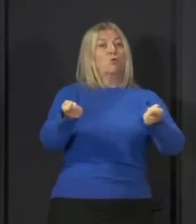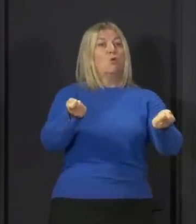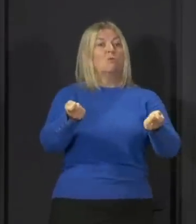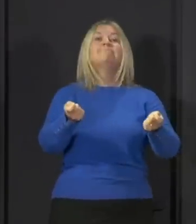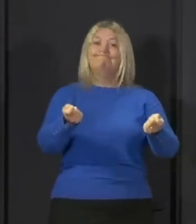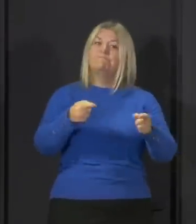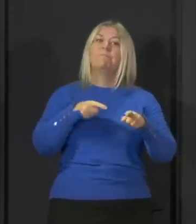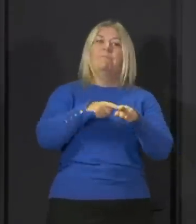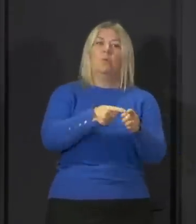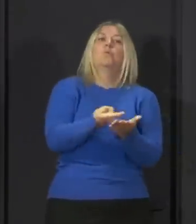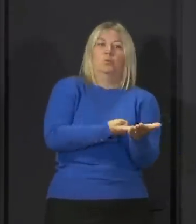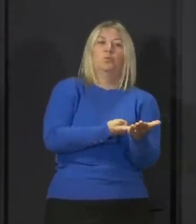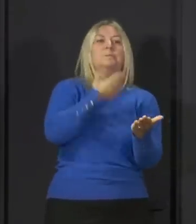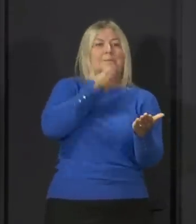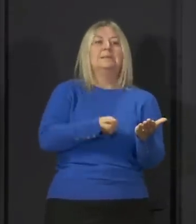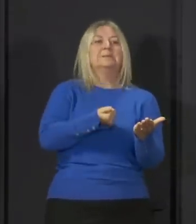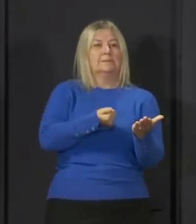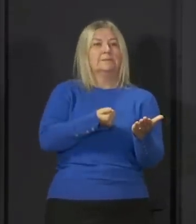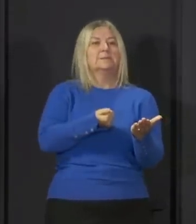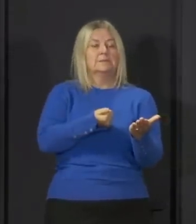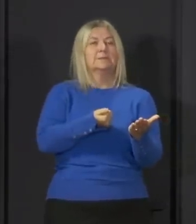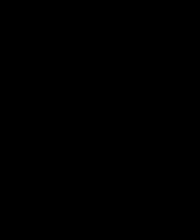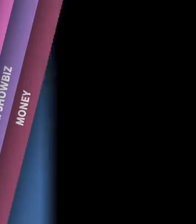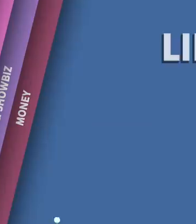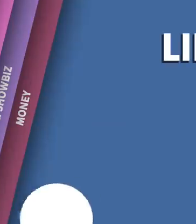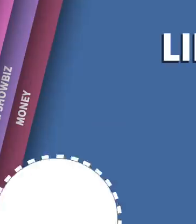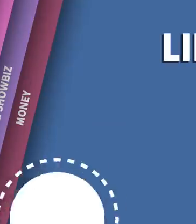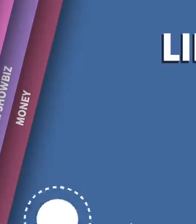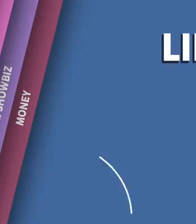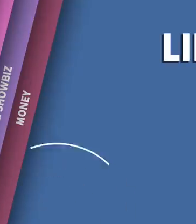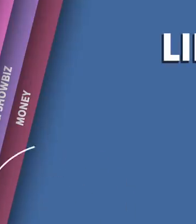with the current guidelines and rules that are in place.